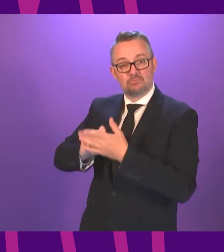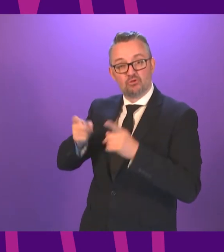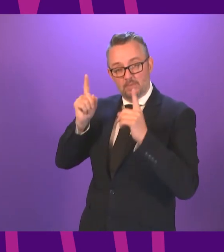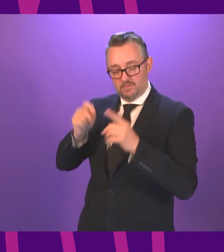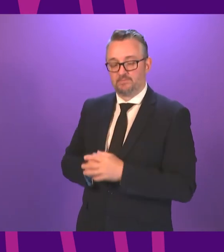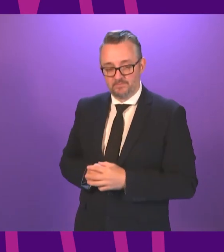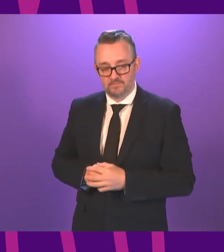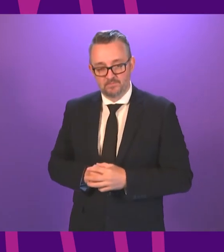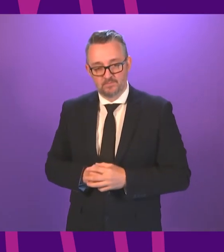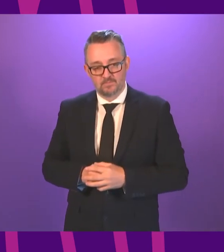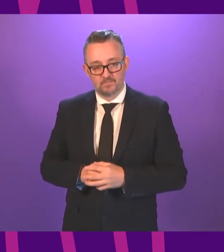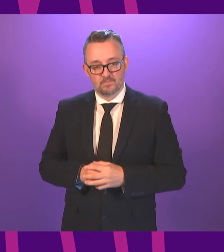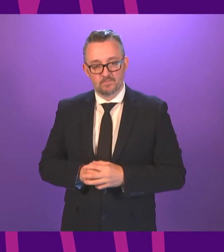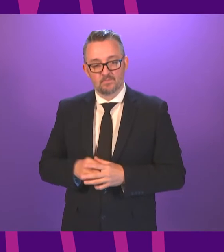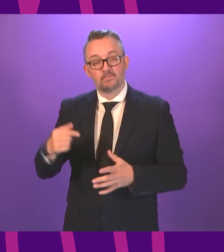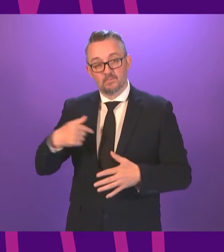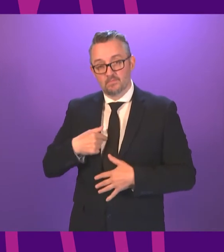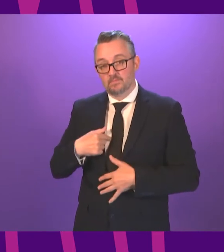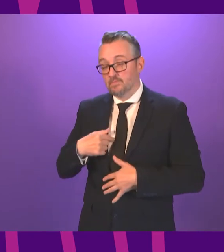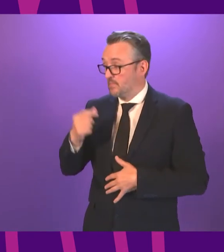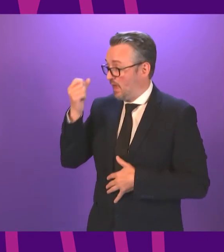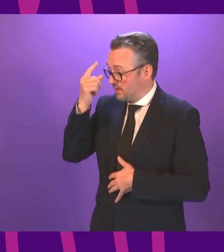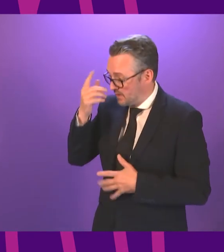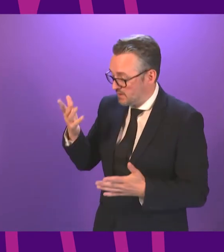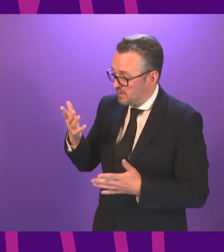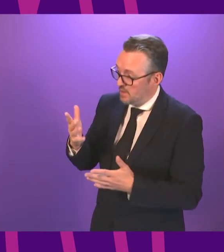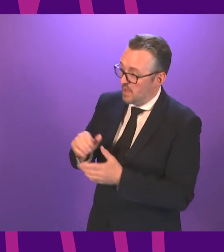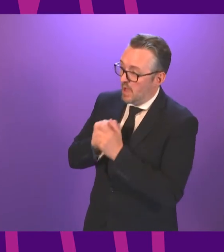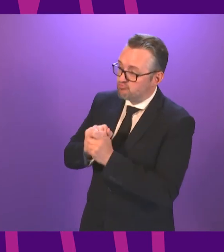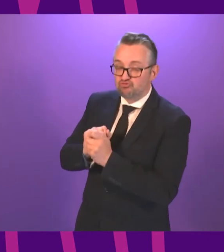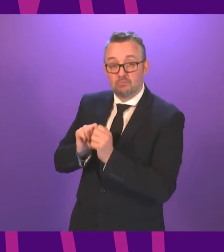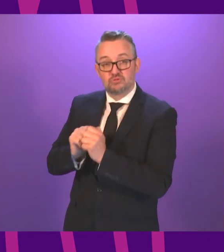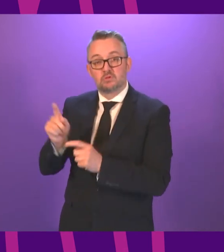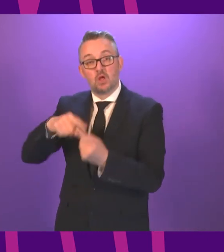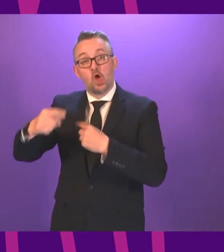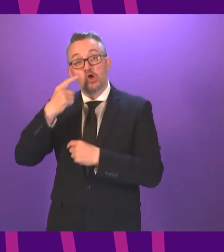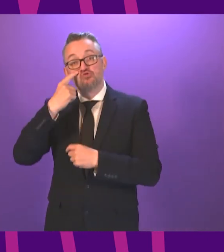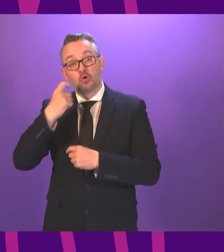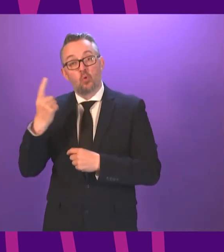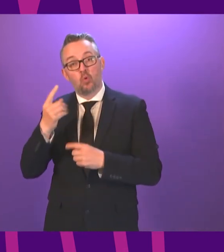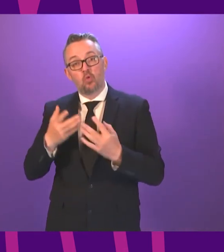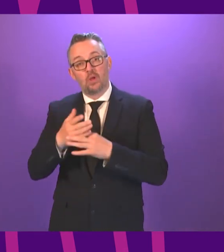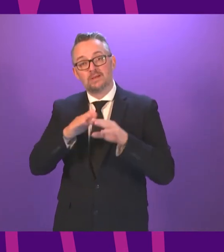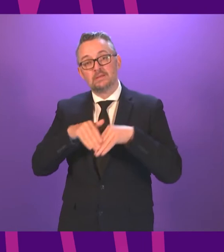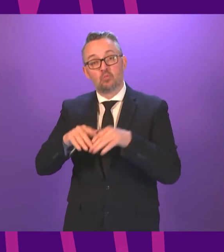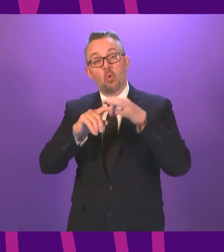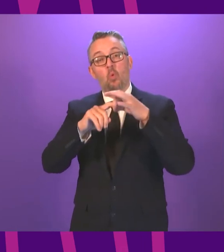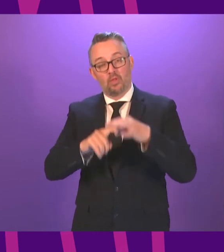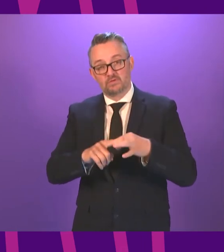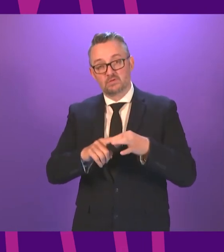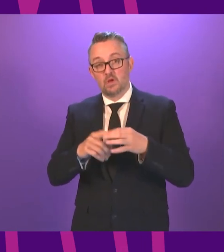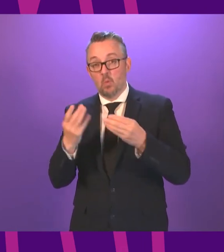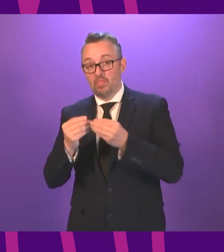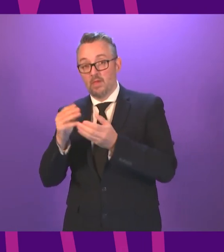Thank you, of the I understand and appreciate that for our young people undertaking national qualifications, along with their